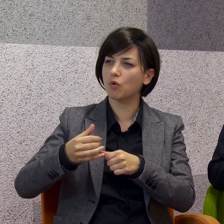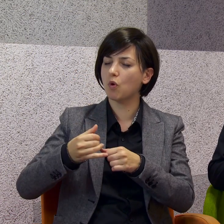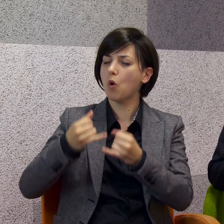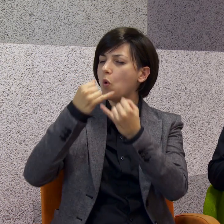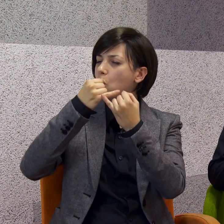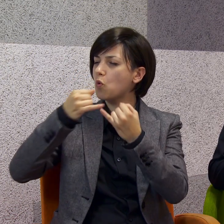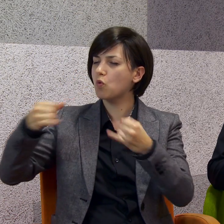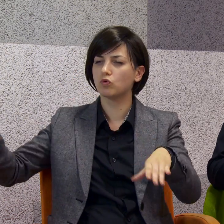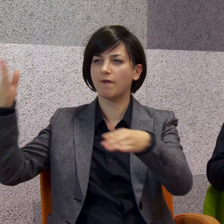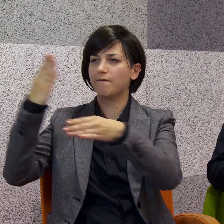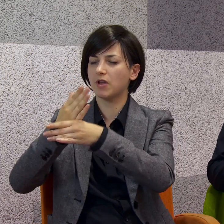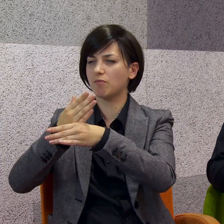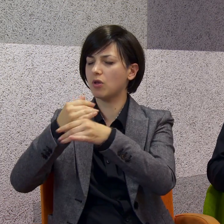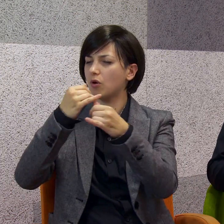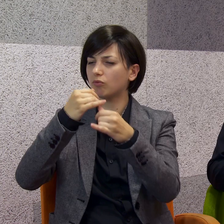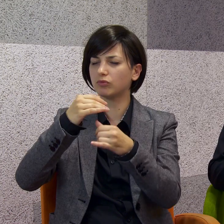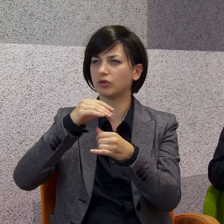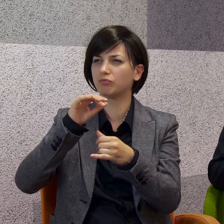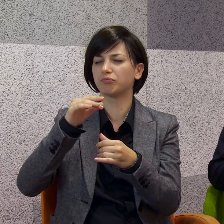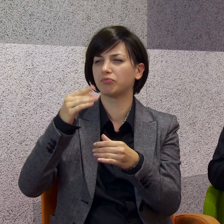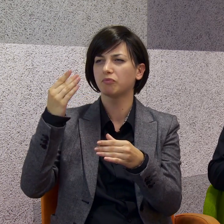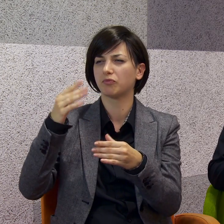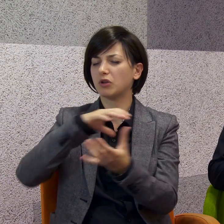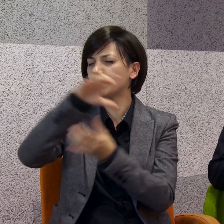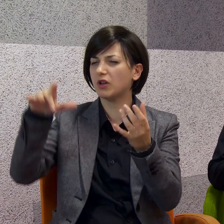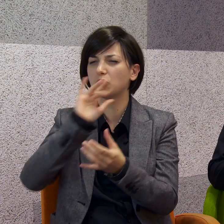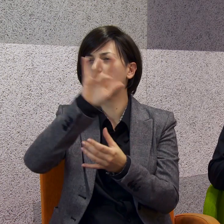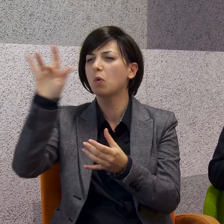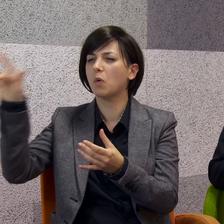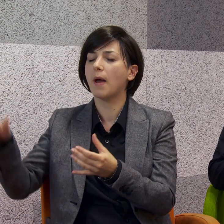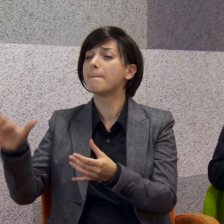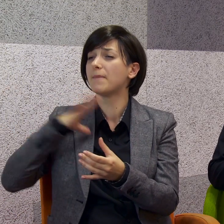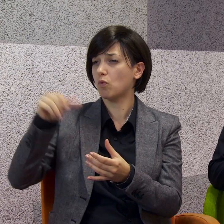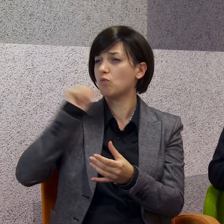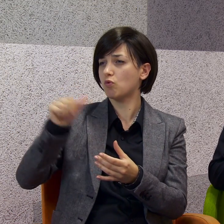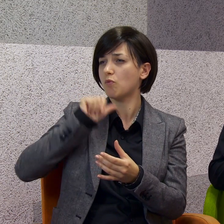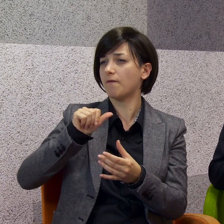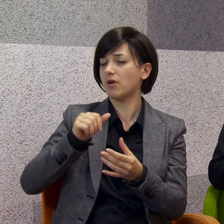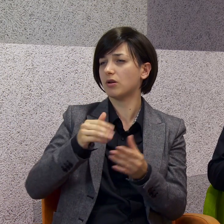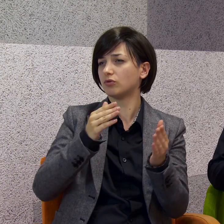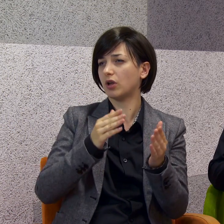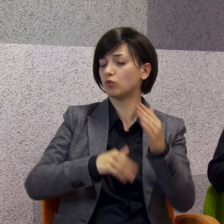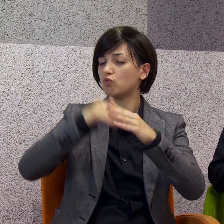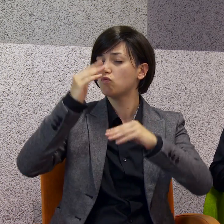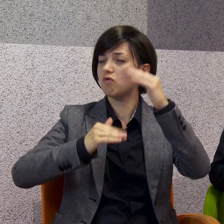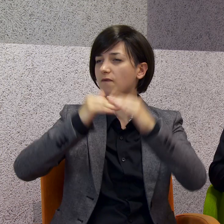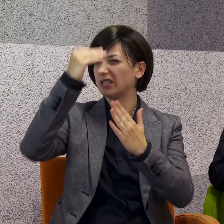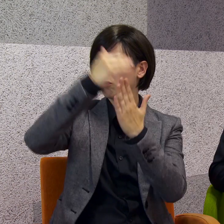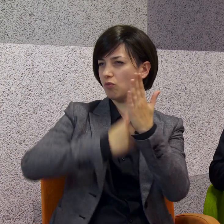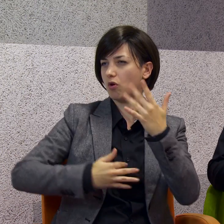tried to build a system that will be able to translate sign language into spoken